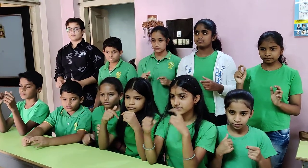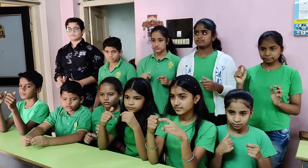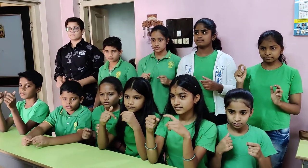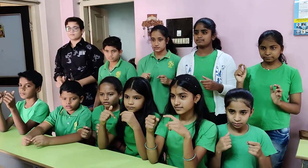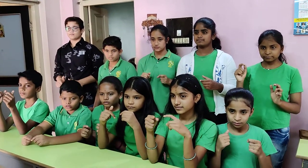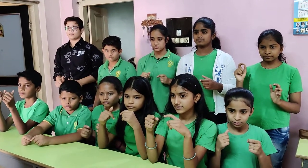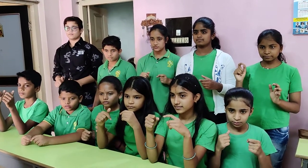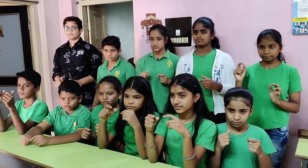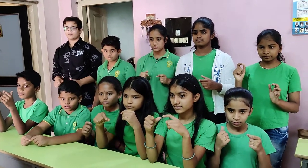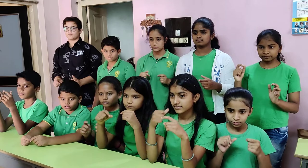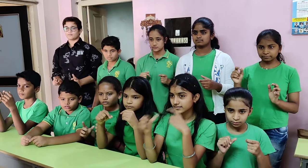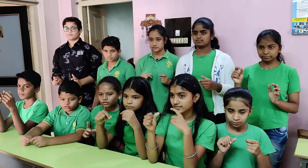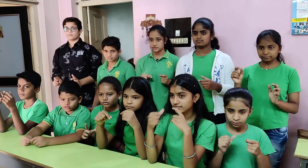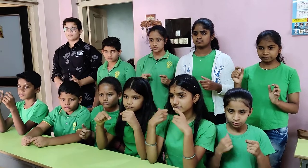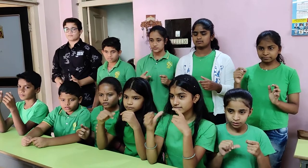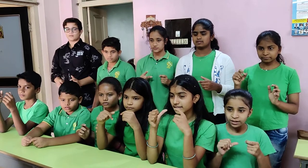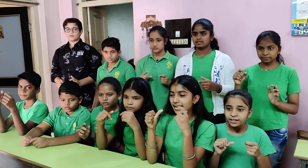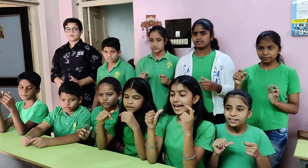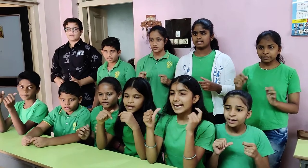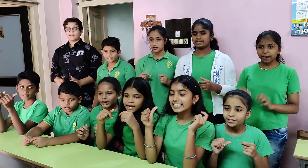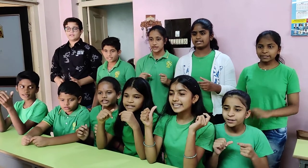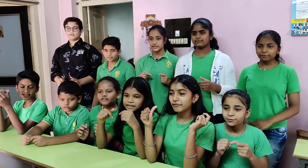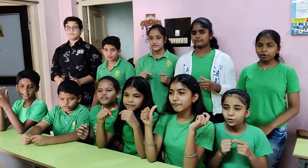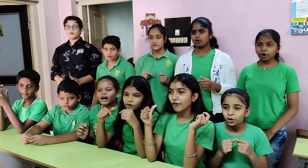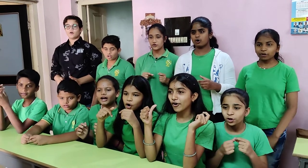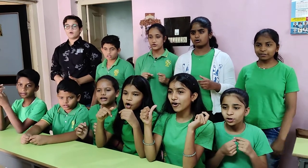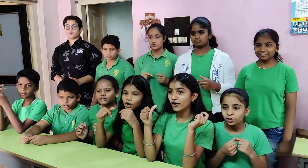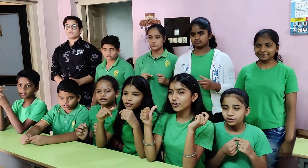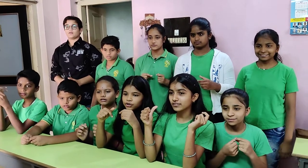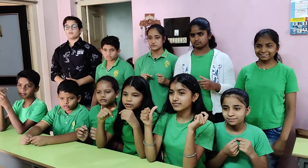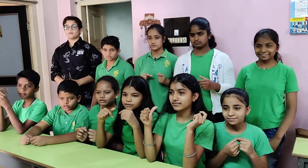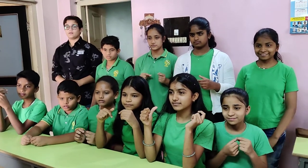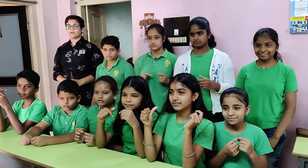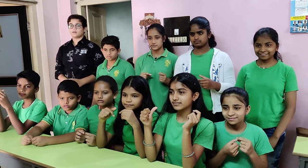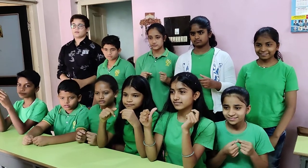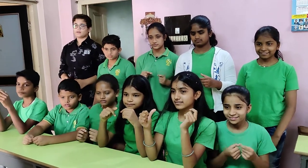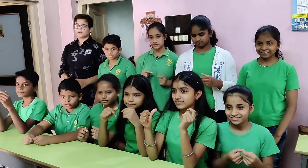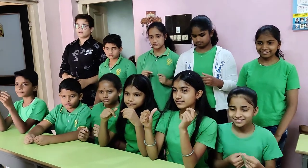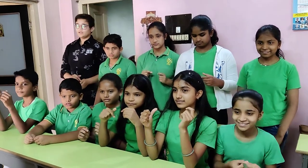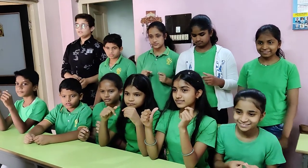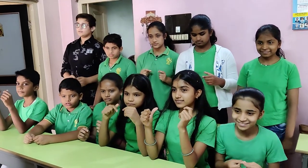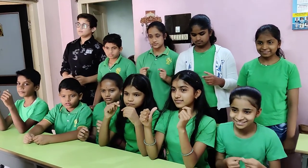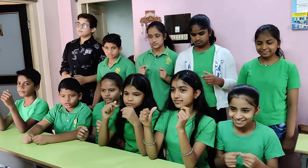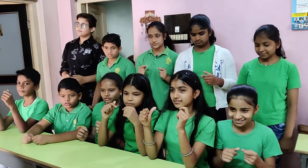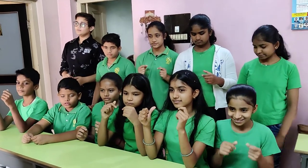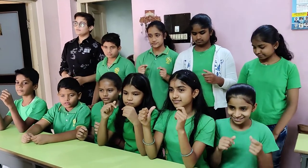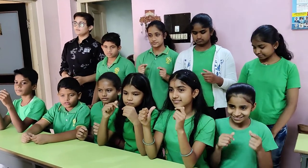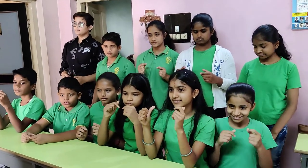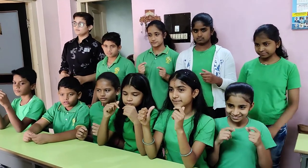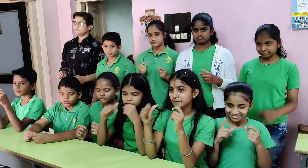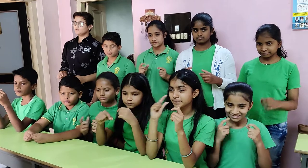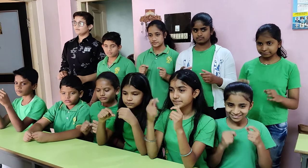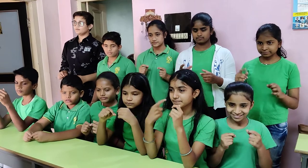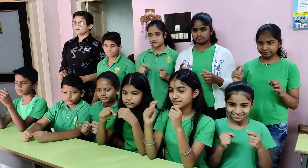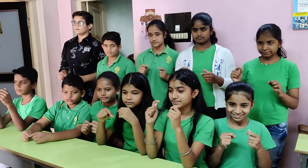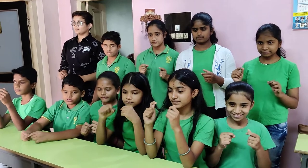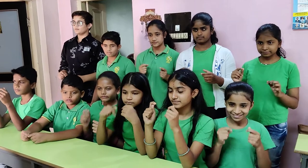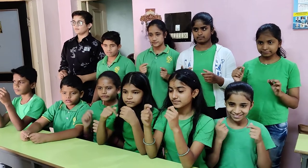less 8, 2, that is 84. Very good. Correct answer. Next sum. 6, 5,